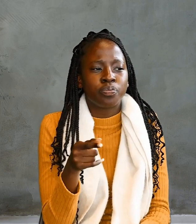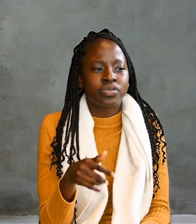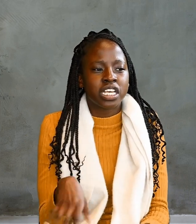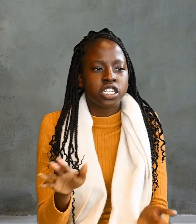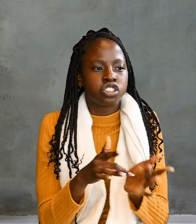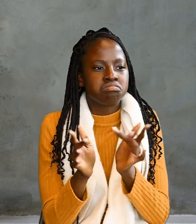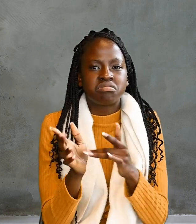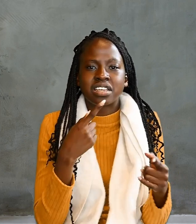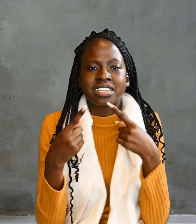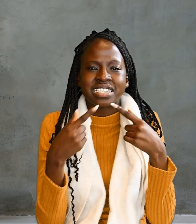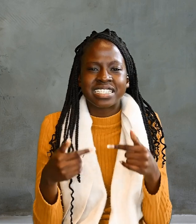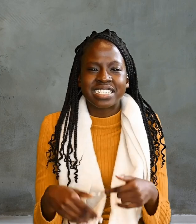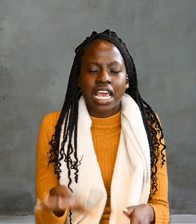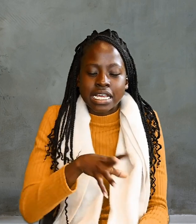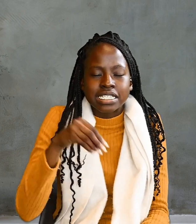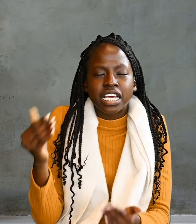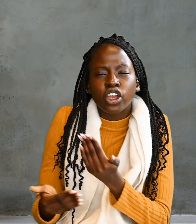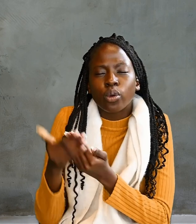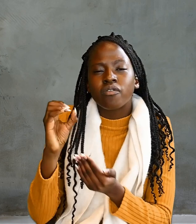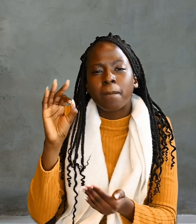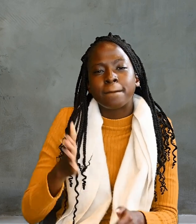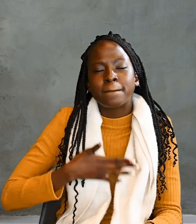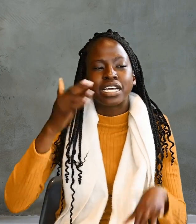Jesus said, Take care of my sheep.